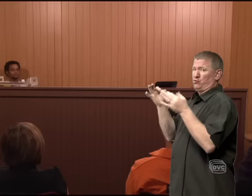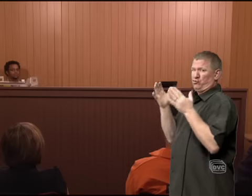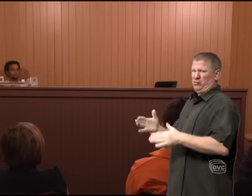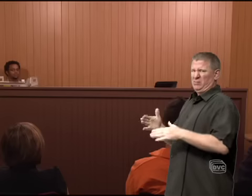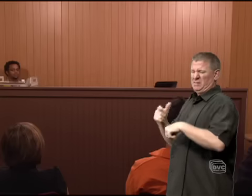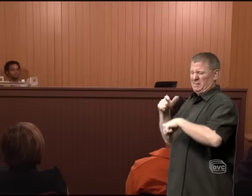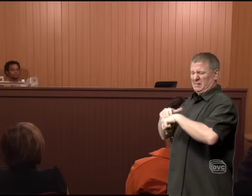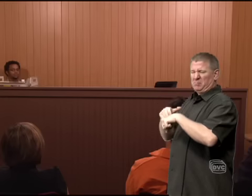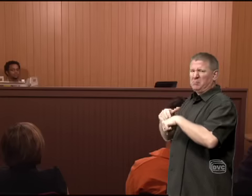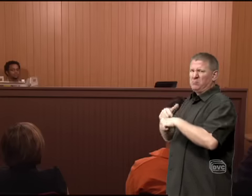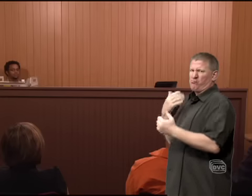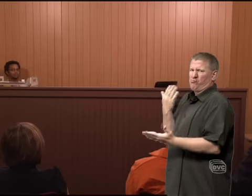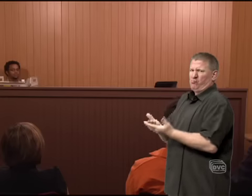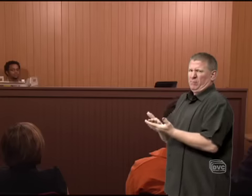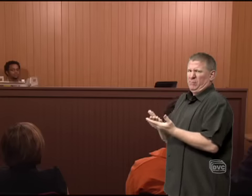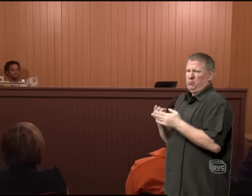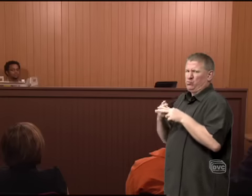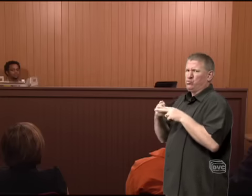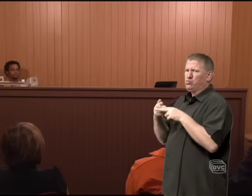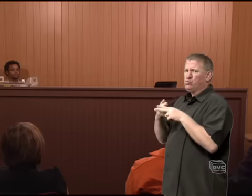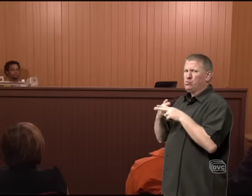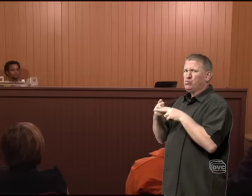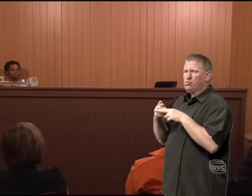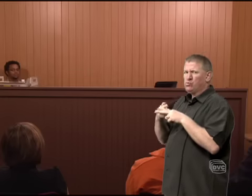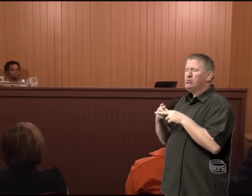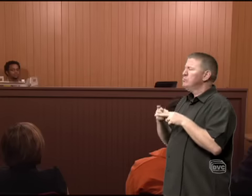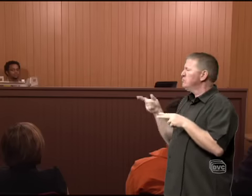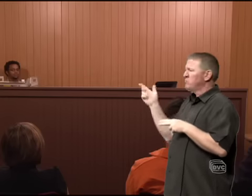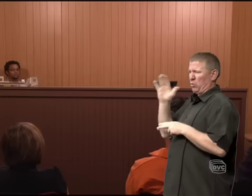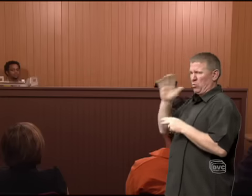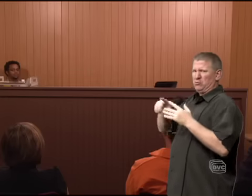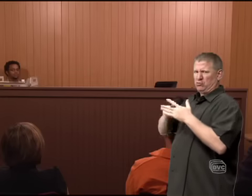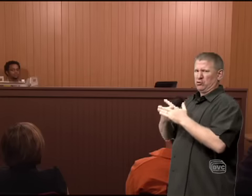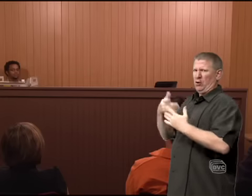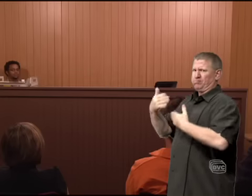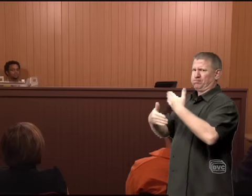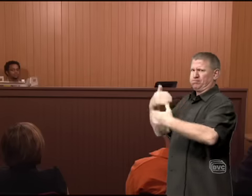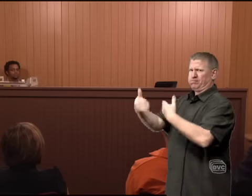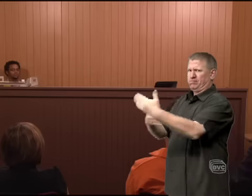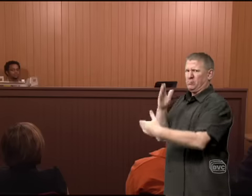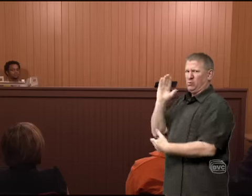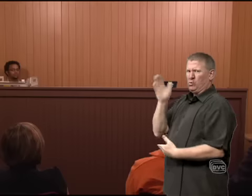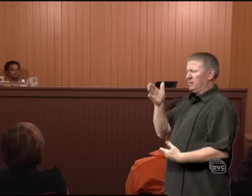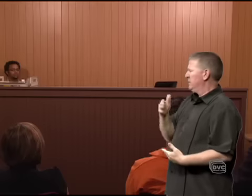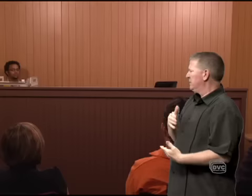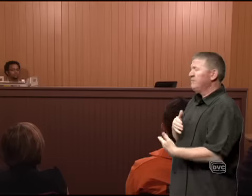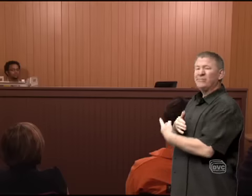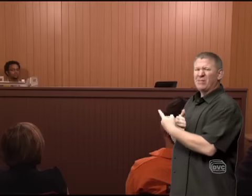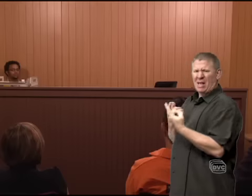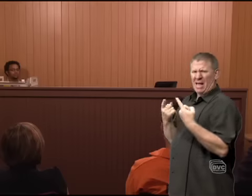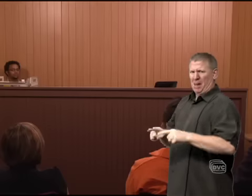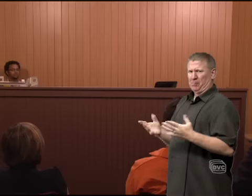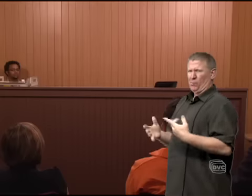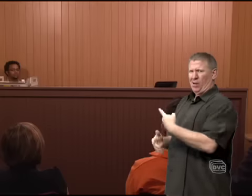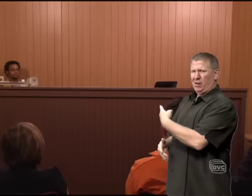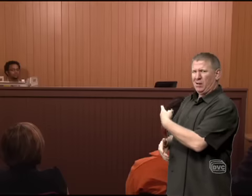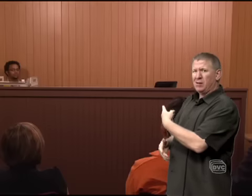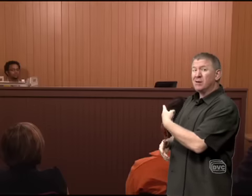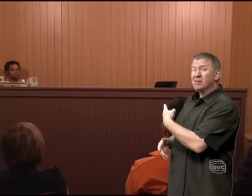A judge is supposed to arrive any time now to start these proceedings. But what has recently